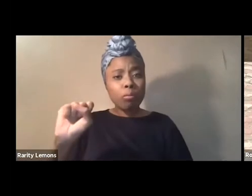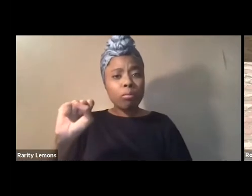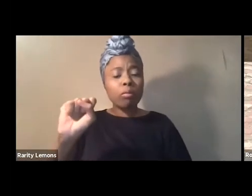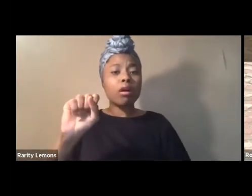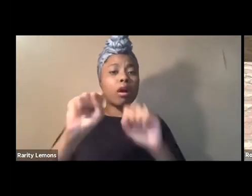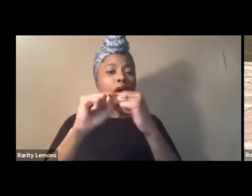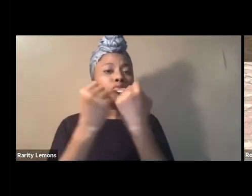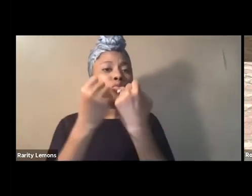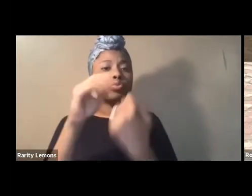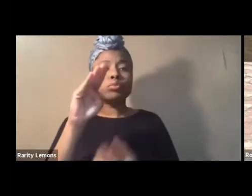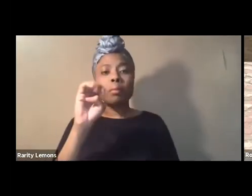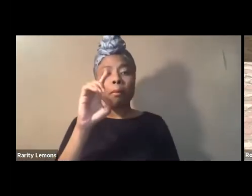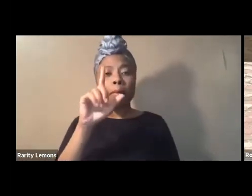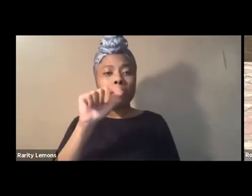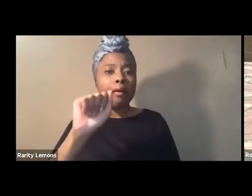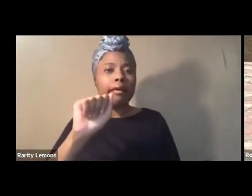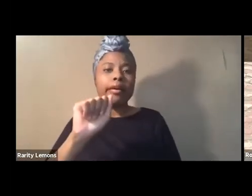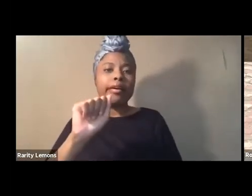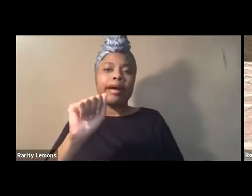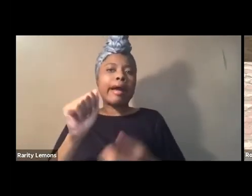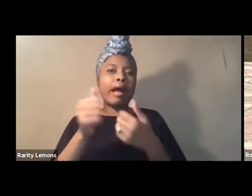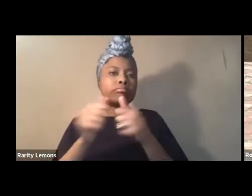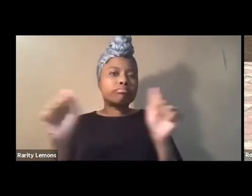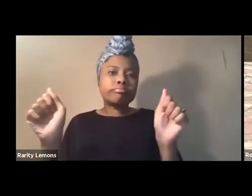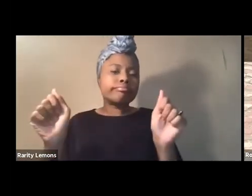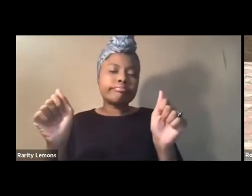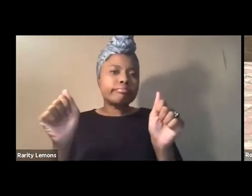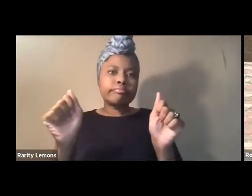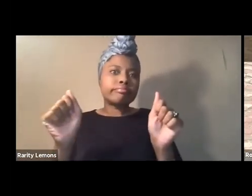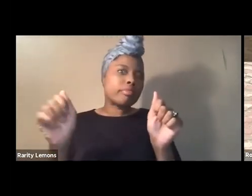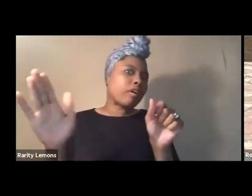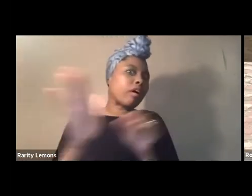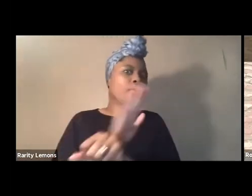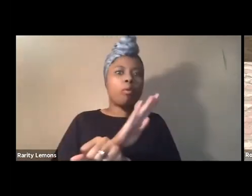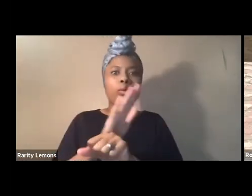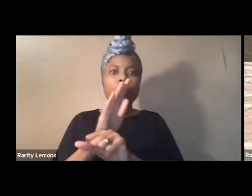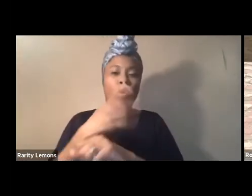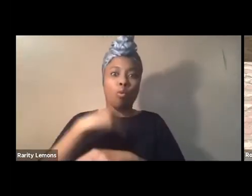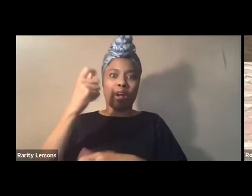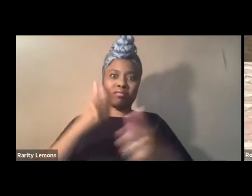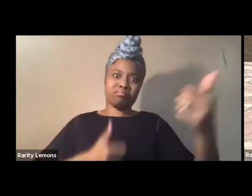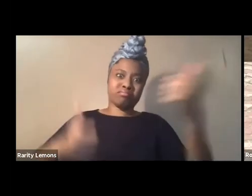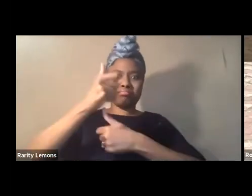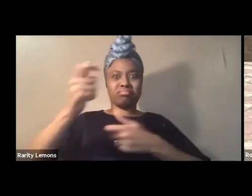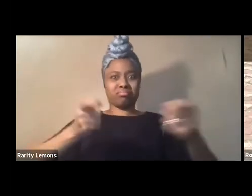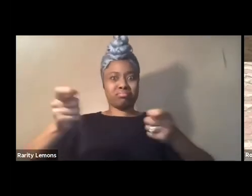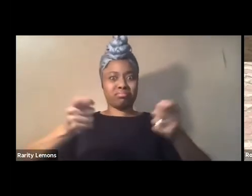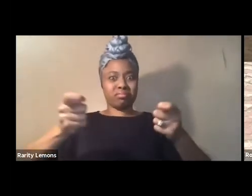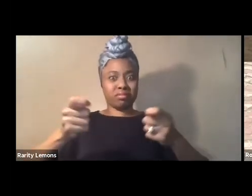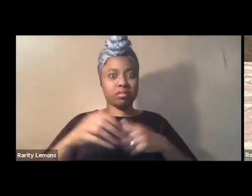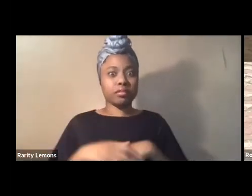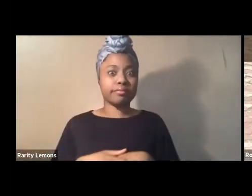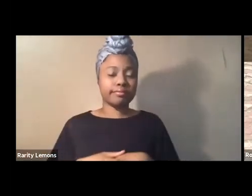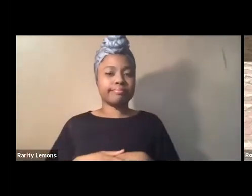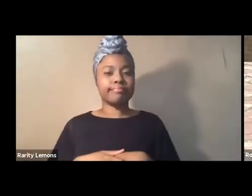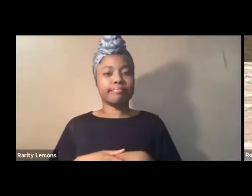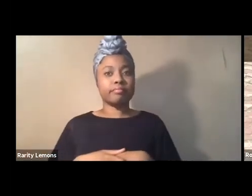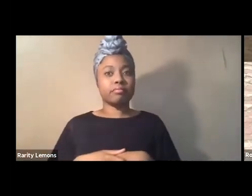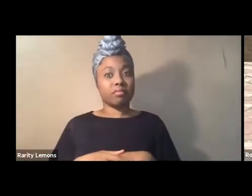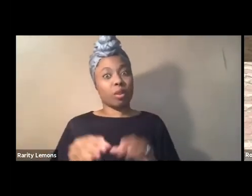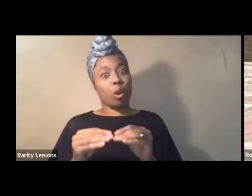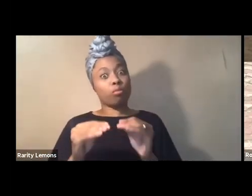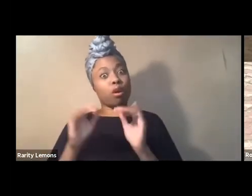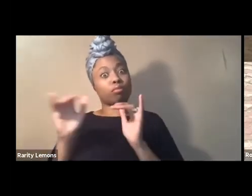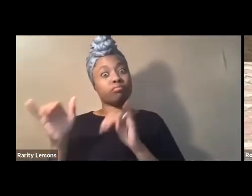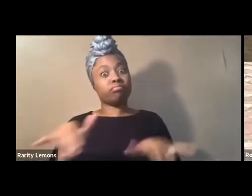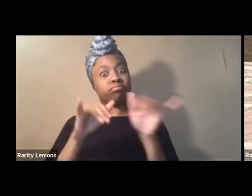cannot fully reveal the insidiousness of white supremacy though it is now more common